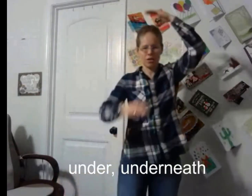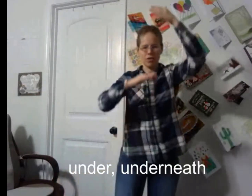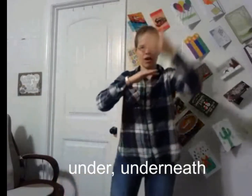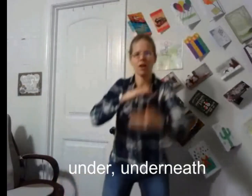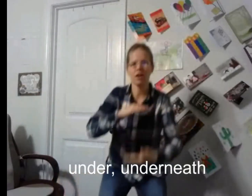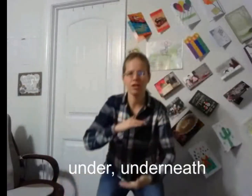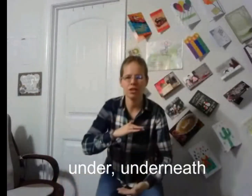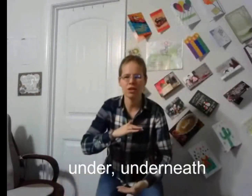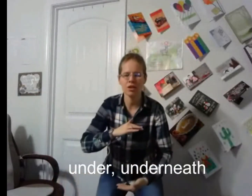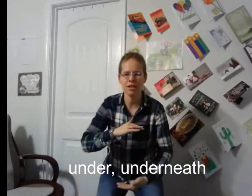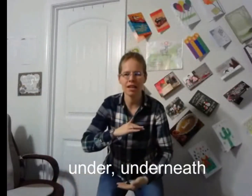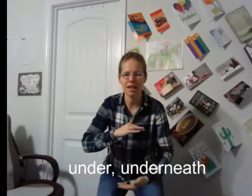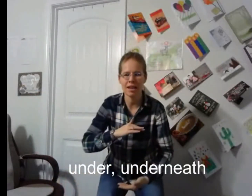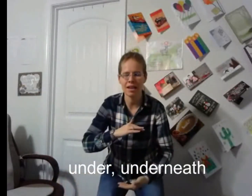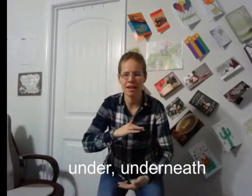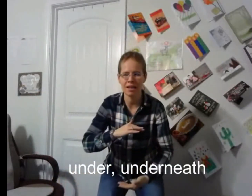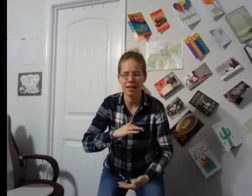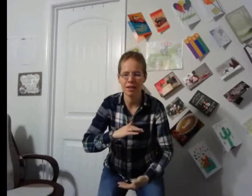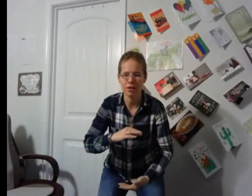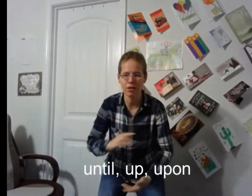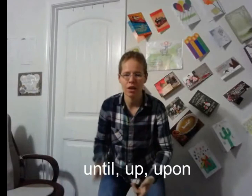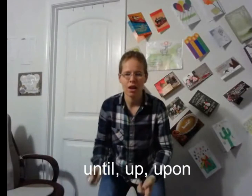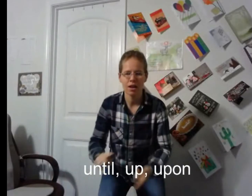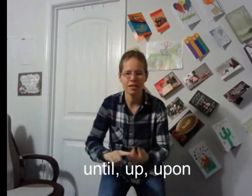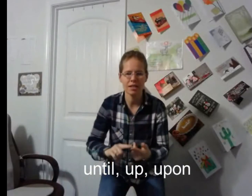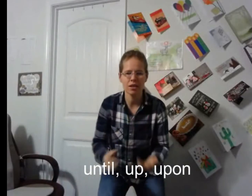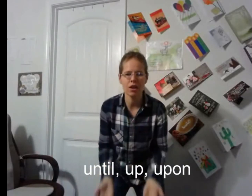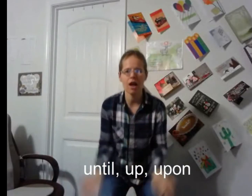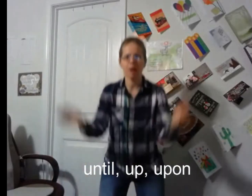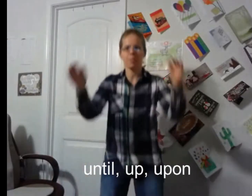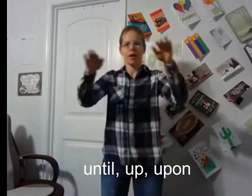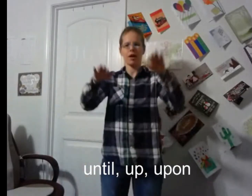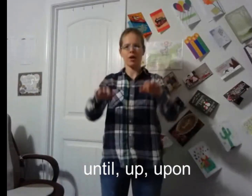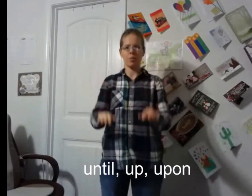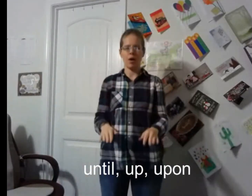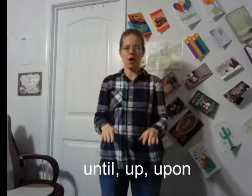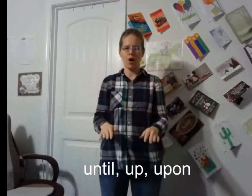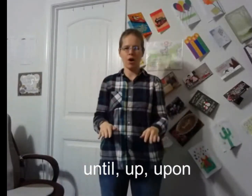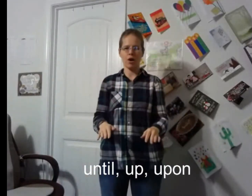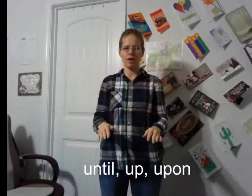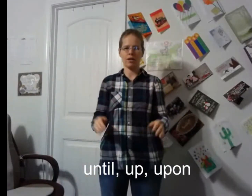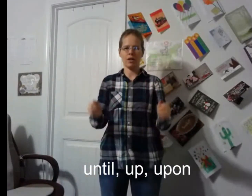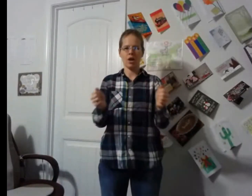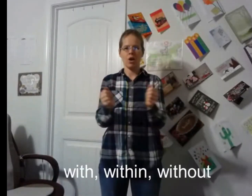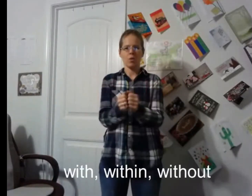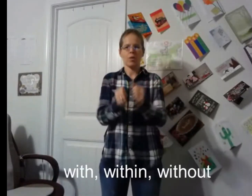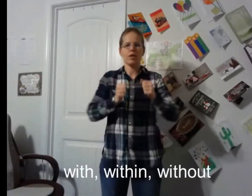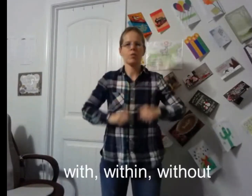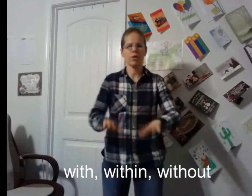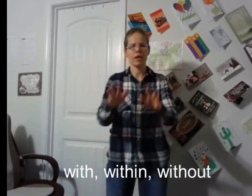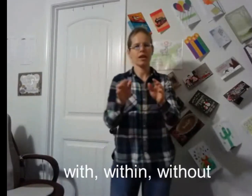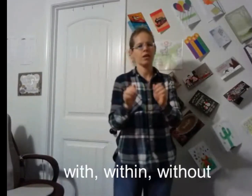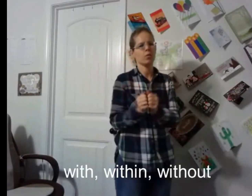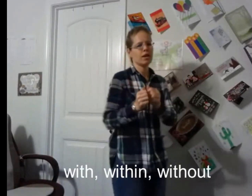under underneath. Until up, upon, with, within,